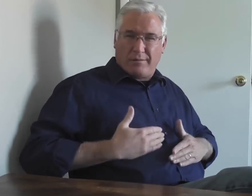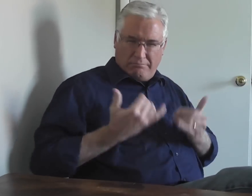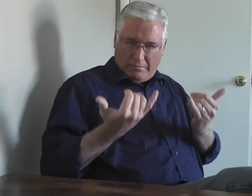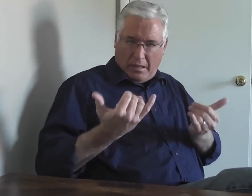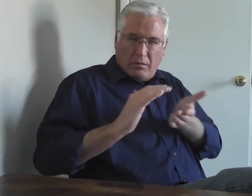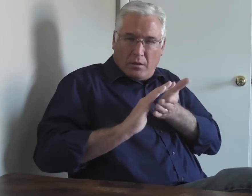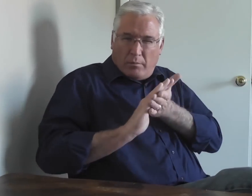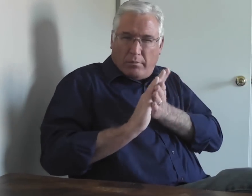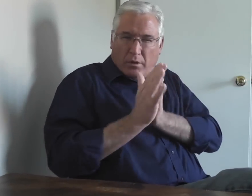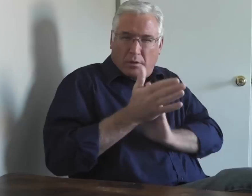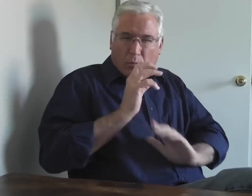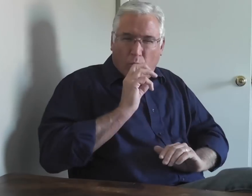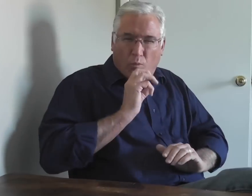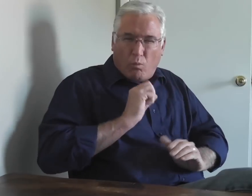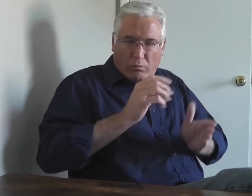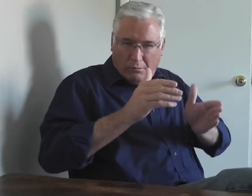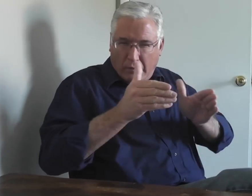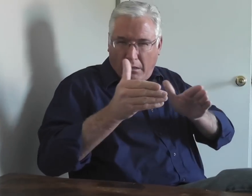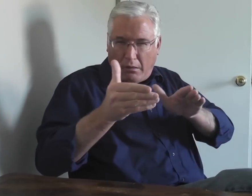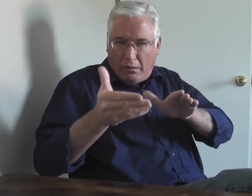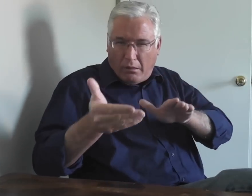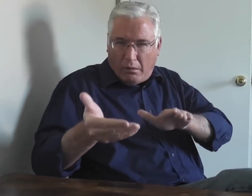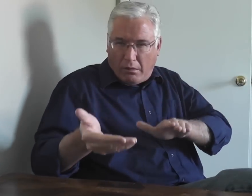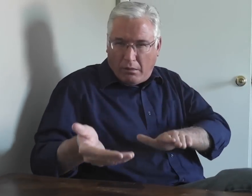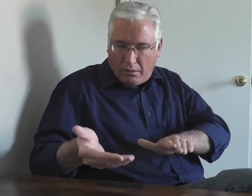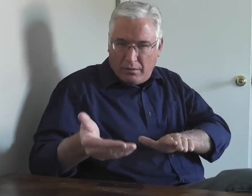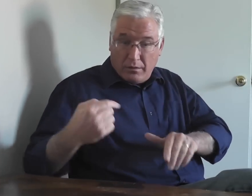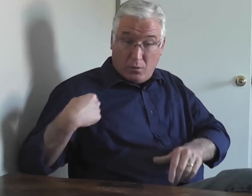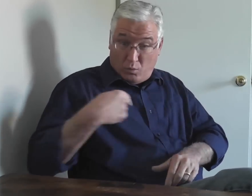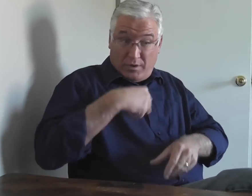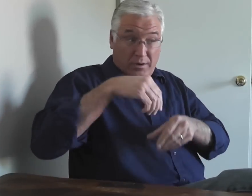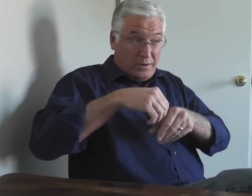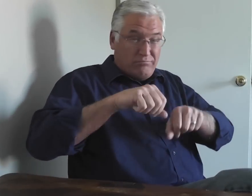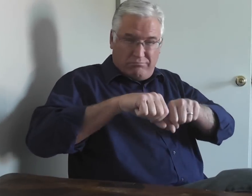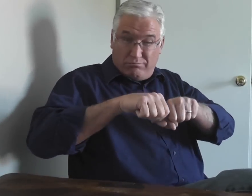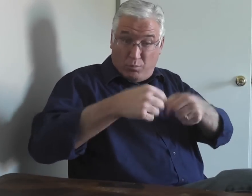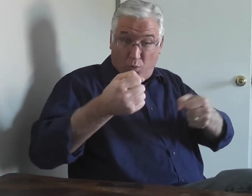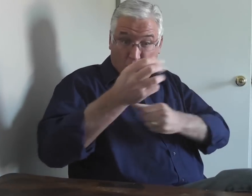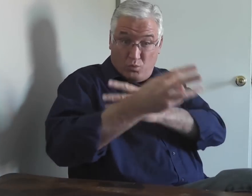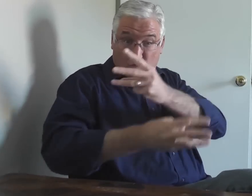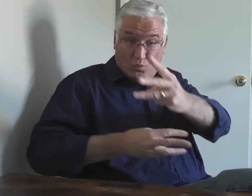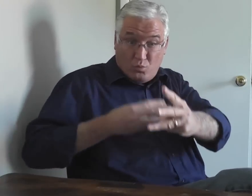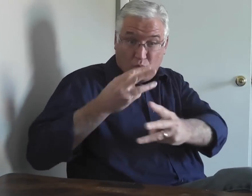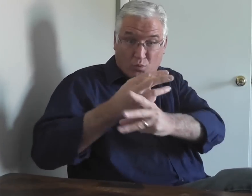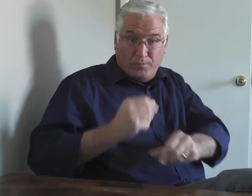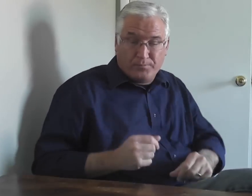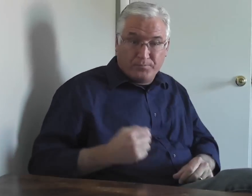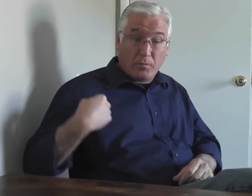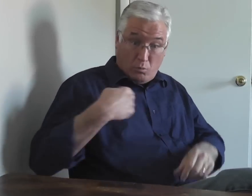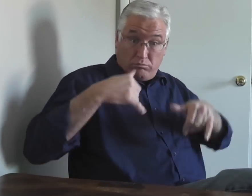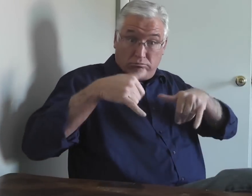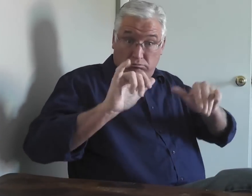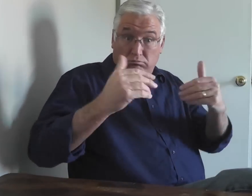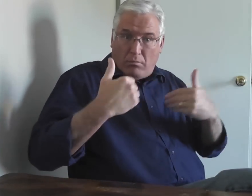No matter if our bodies becoming old and dying. You know, we're living in a broken world.